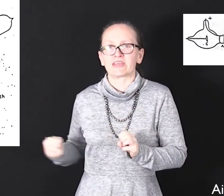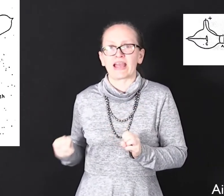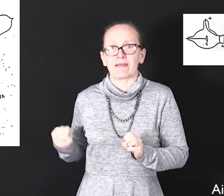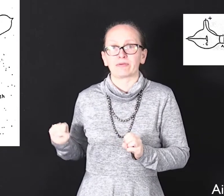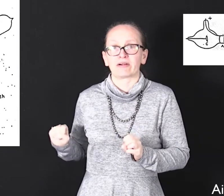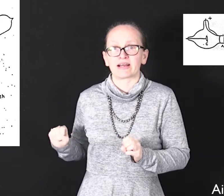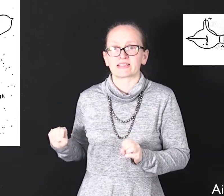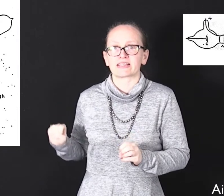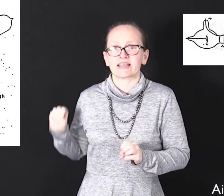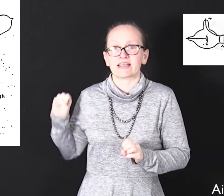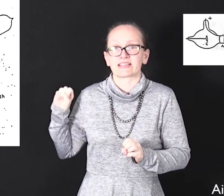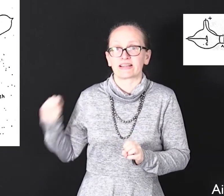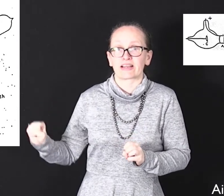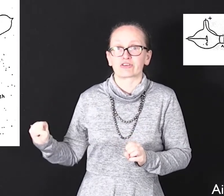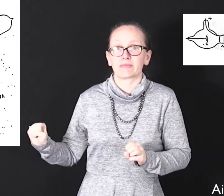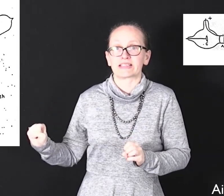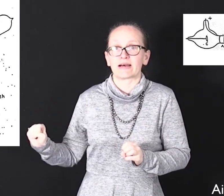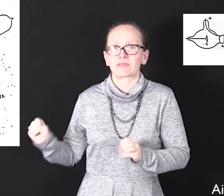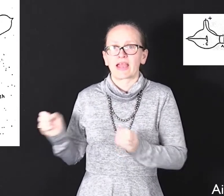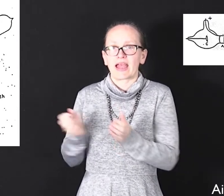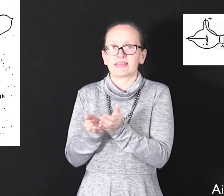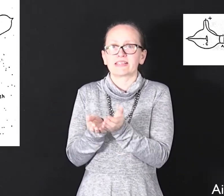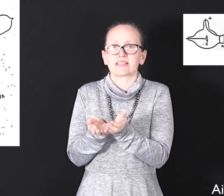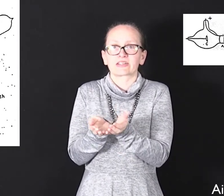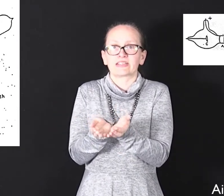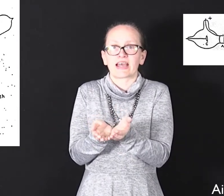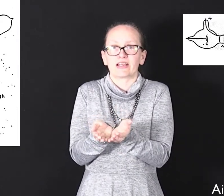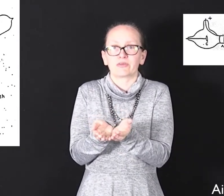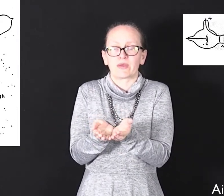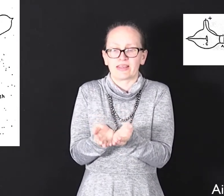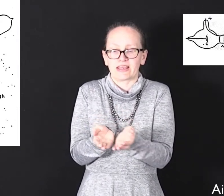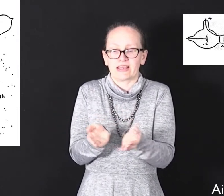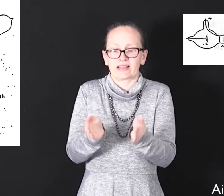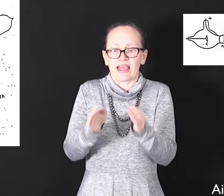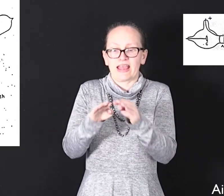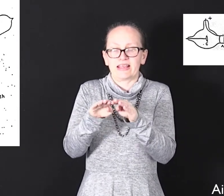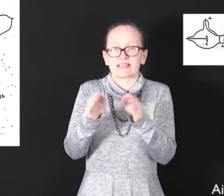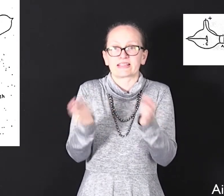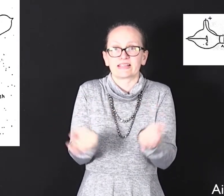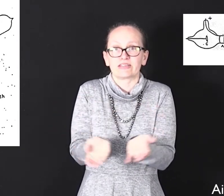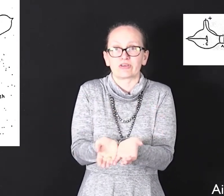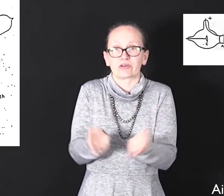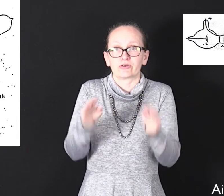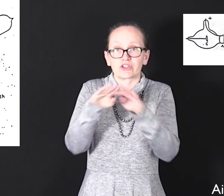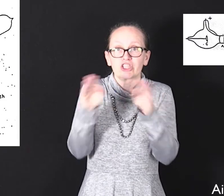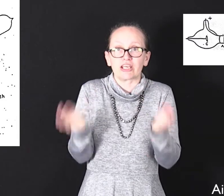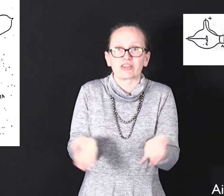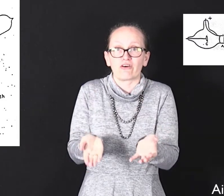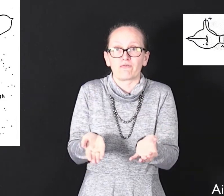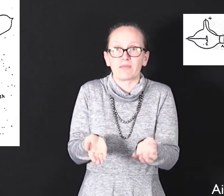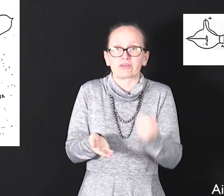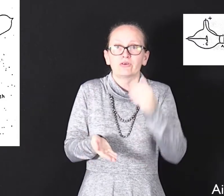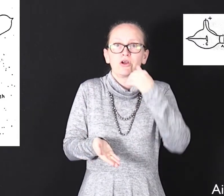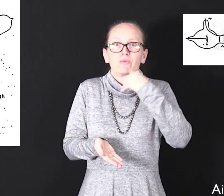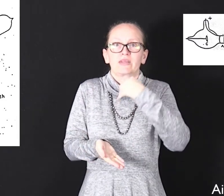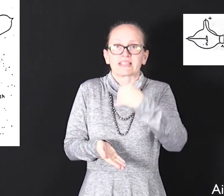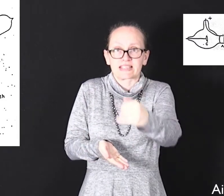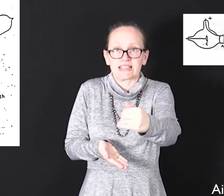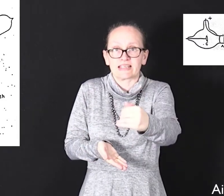the apparatus is an electrometer and this is contained within a cylindrical sheath of metal with a slit